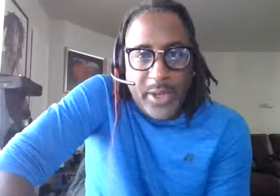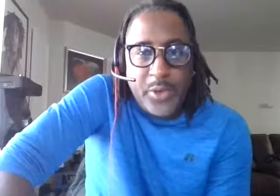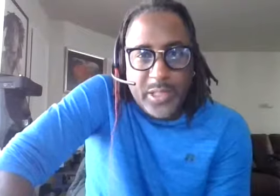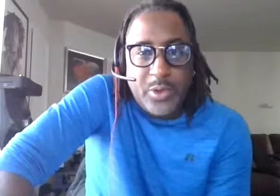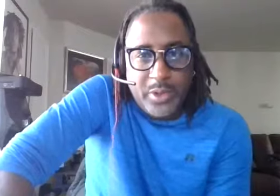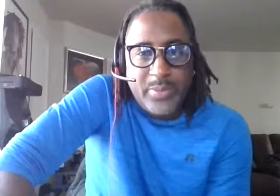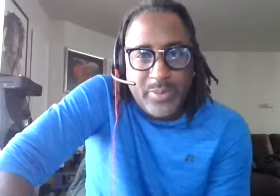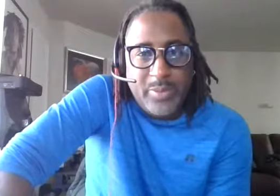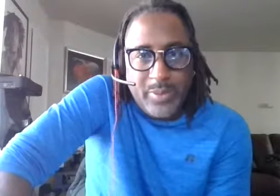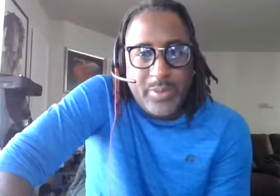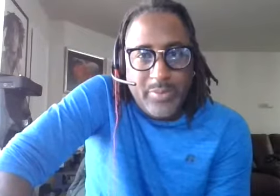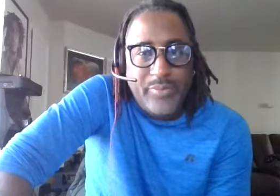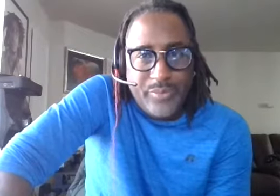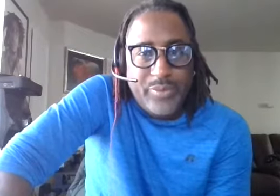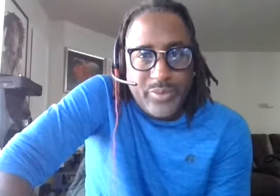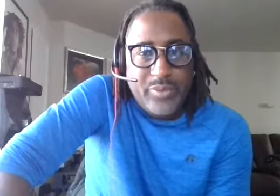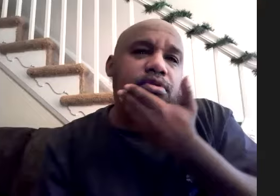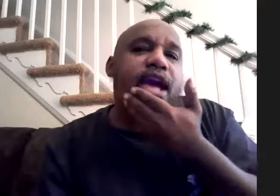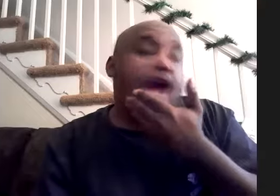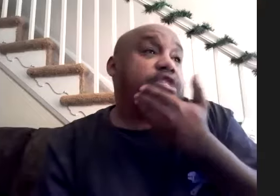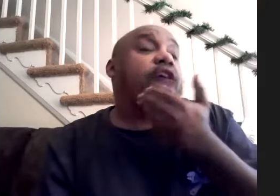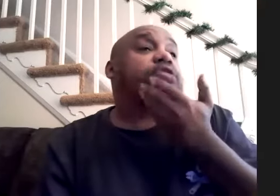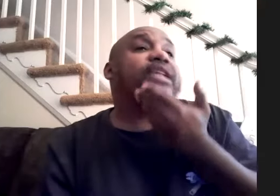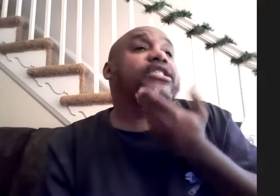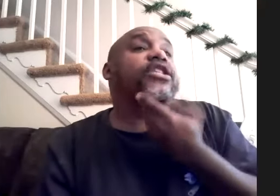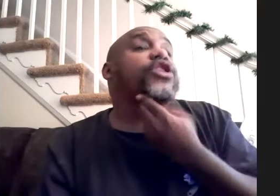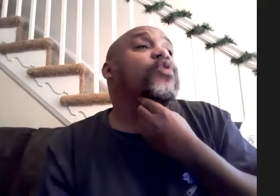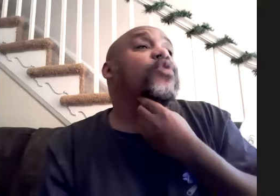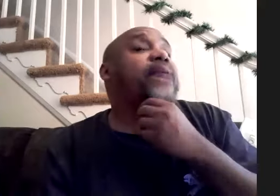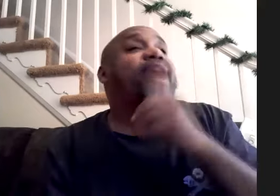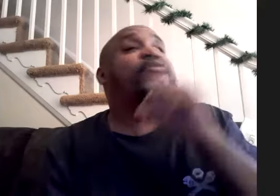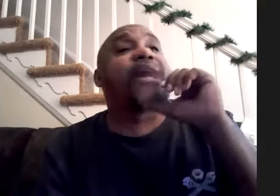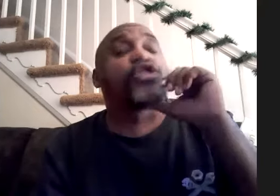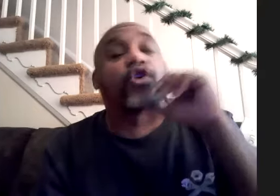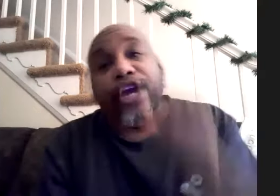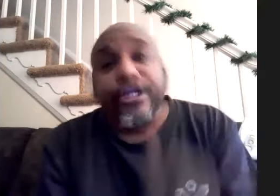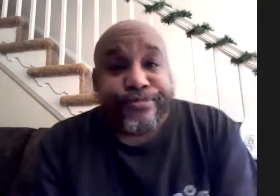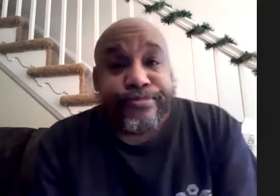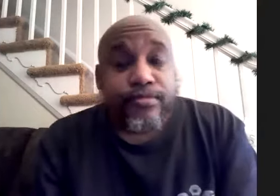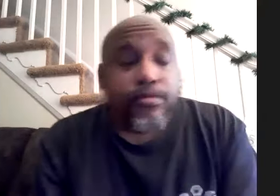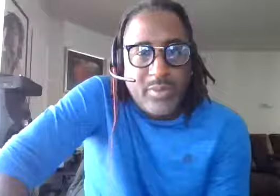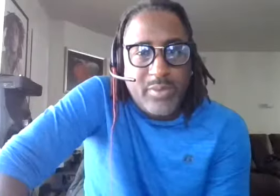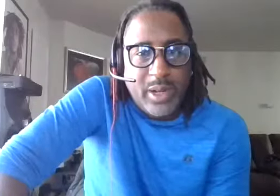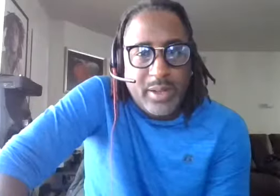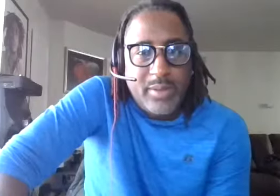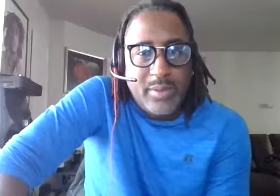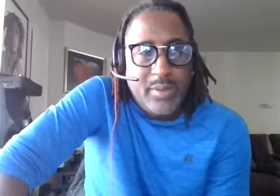cahoon's cool um yeah yeah basically the only one i haven't met is cory so but